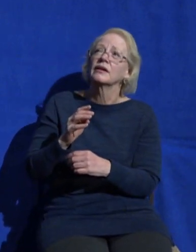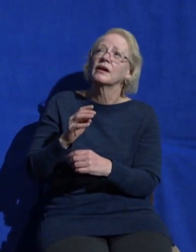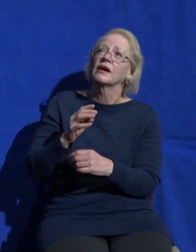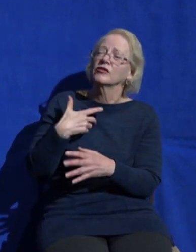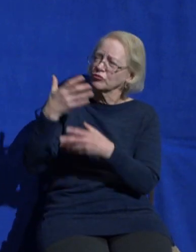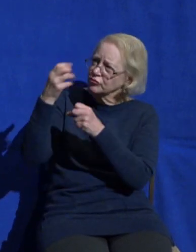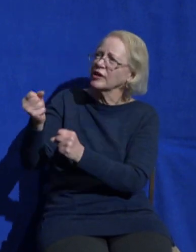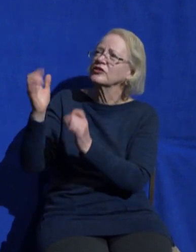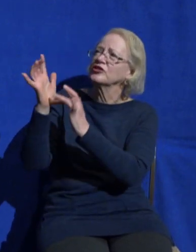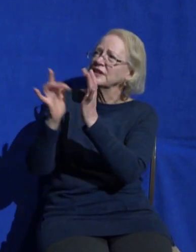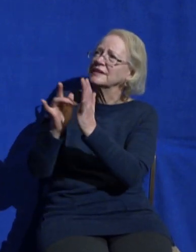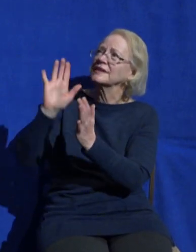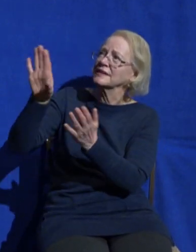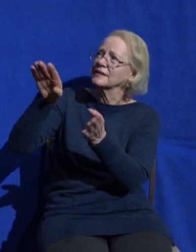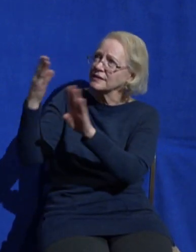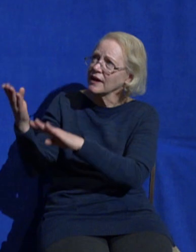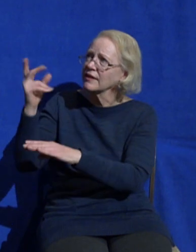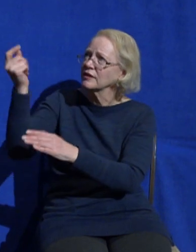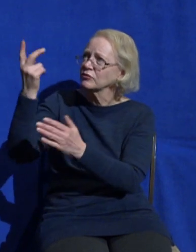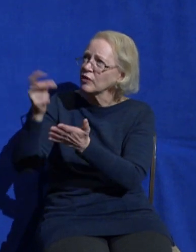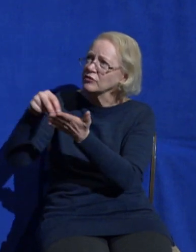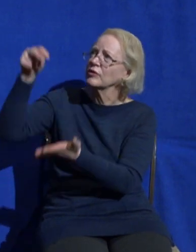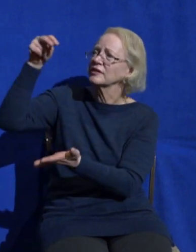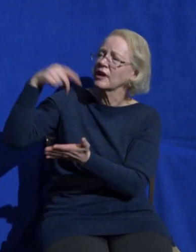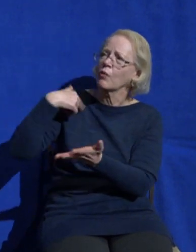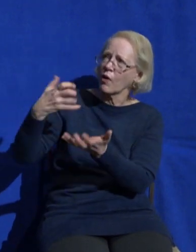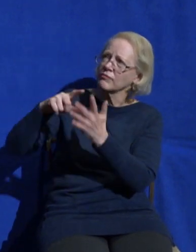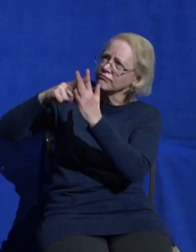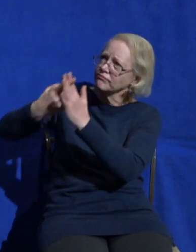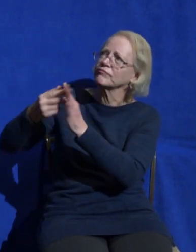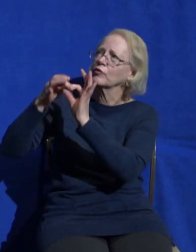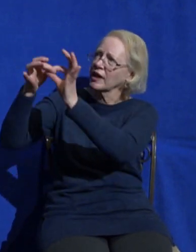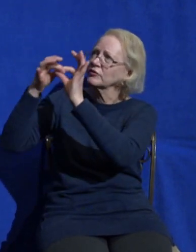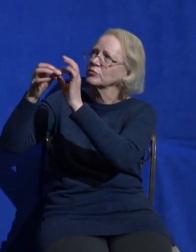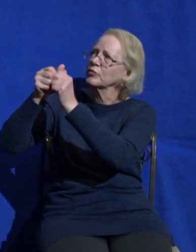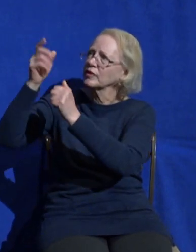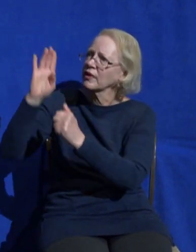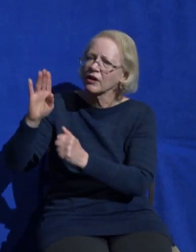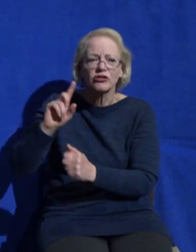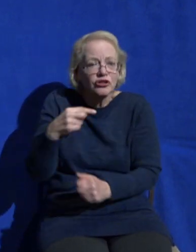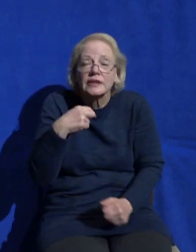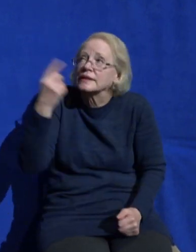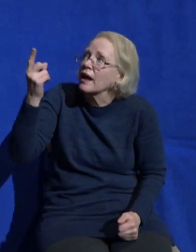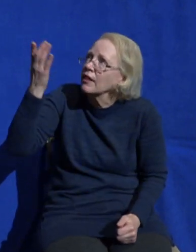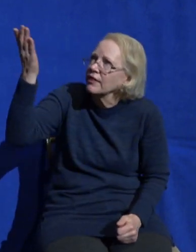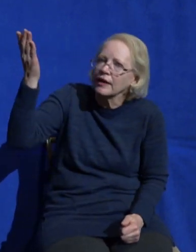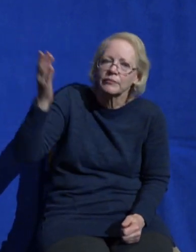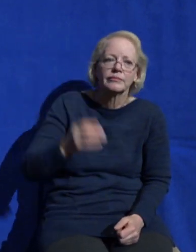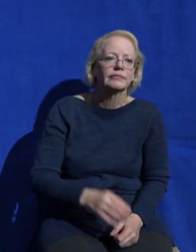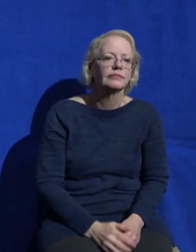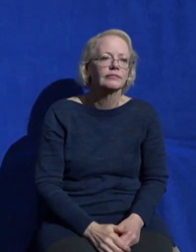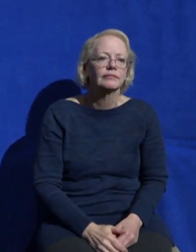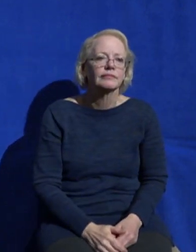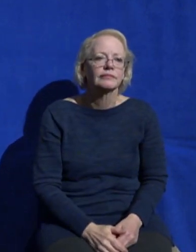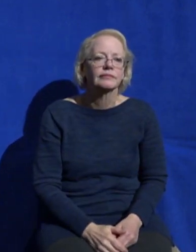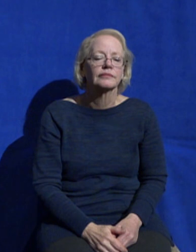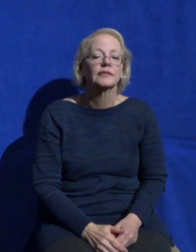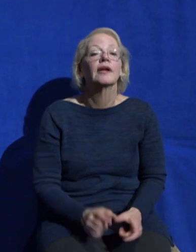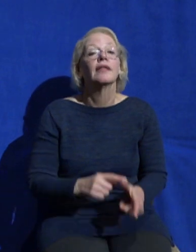minutes as we're wrapping up I want you to text the number on your screen or talk to somebody in the lobby at your location and tell them that you are